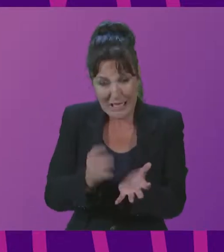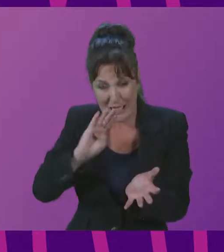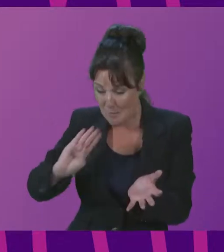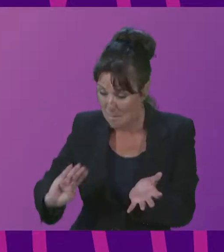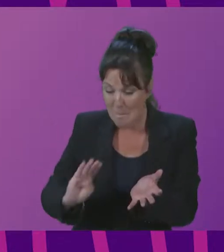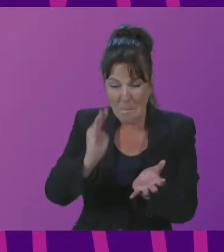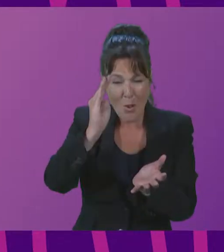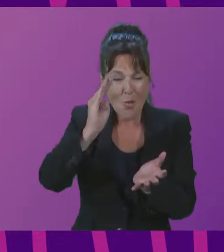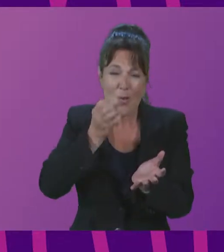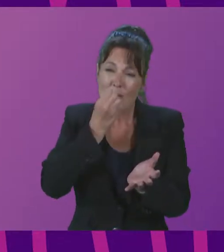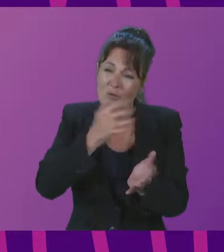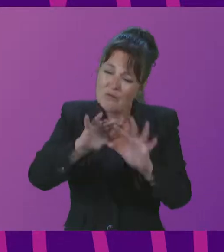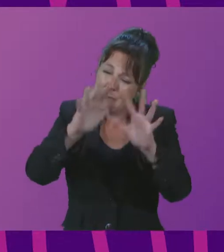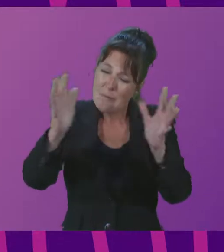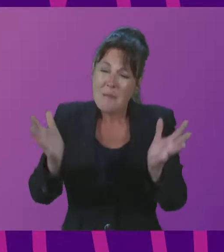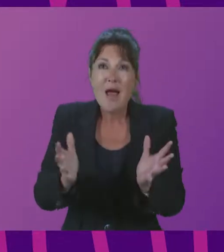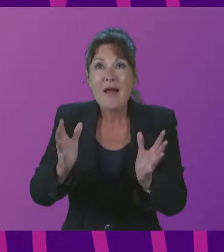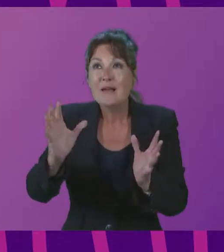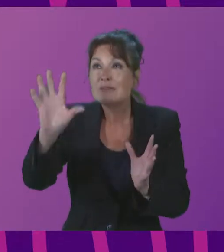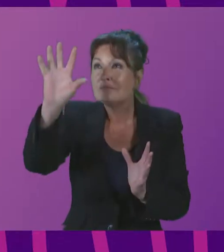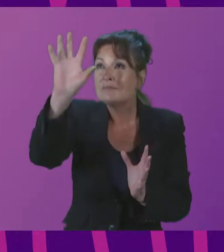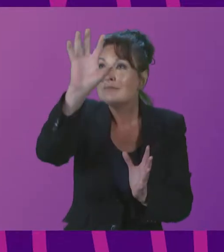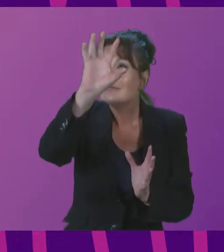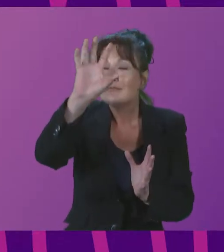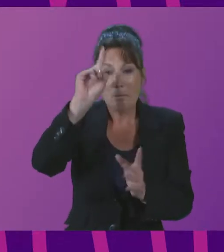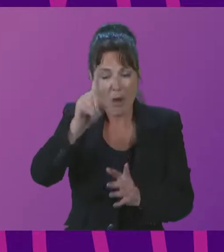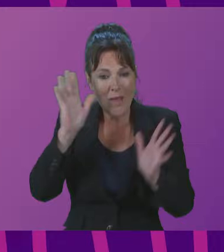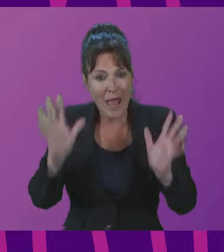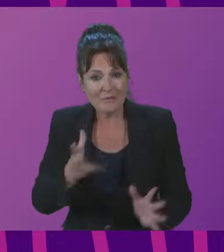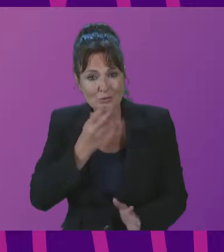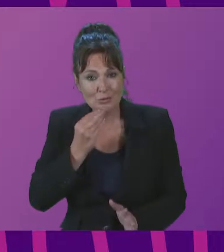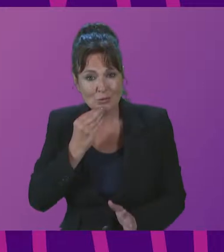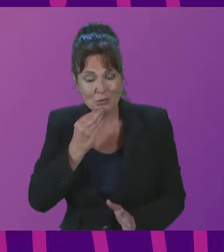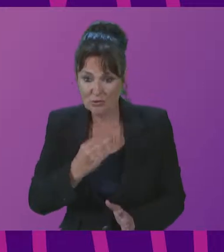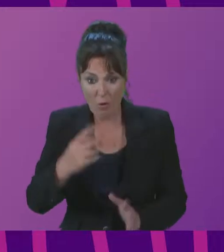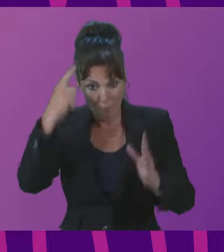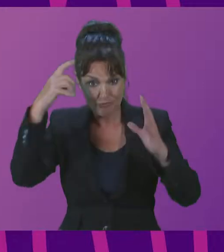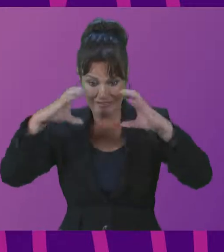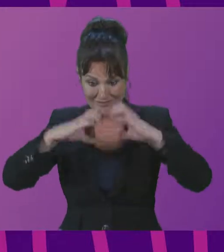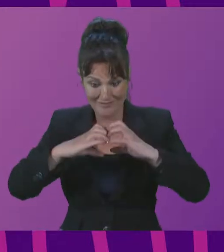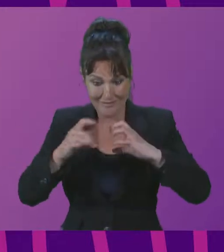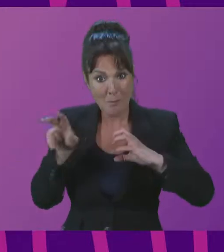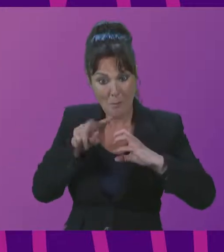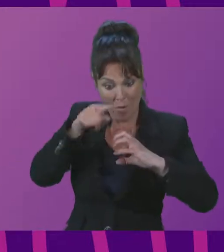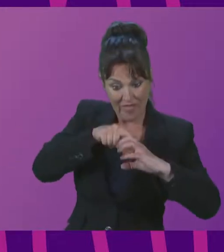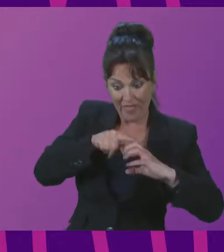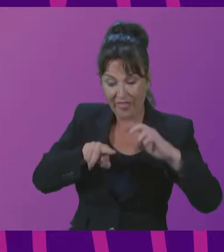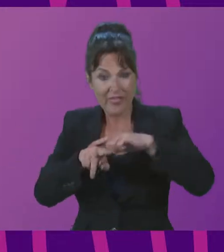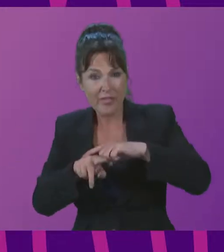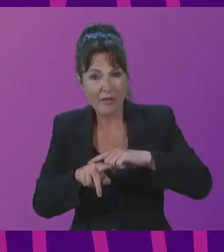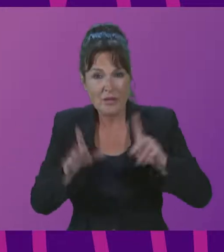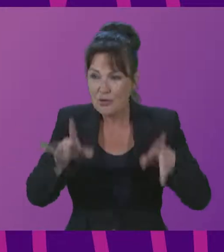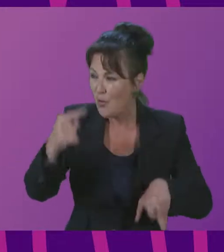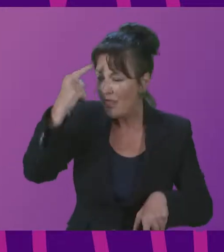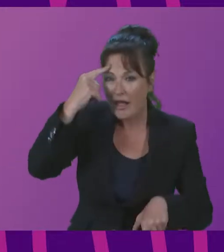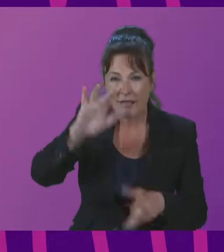And our conception of cities was transformed so that it became kinetic cities, defined as much by festivals as architecture,